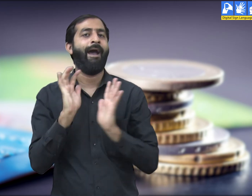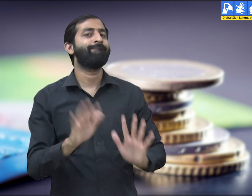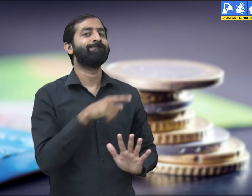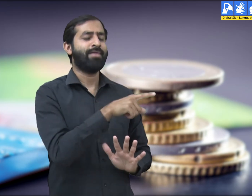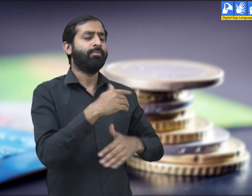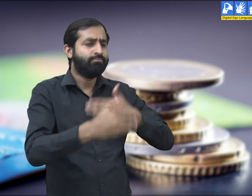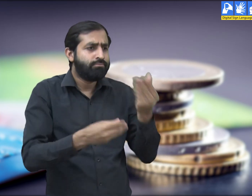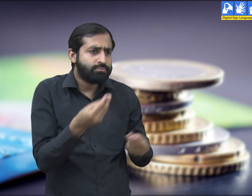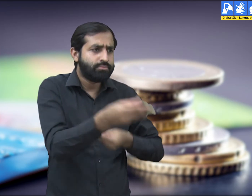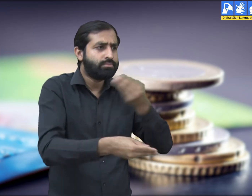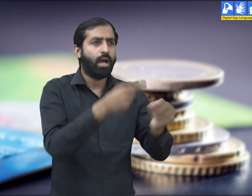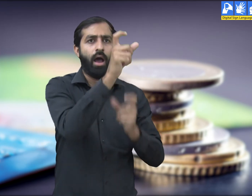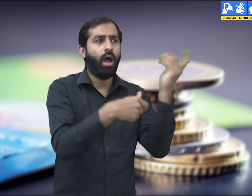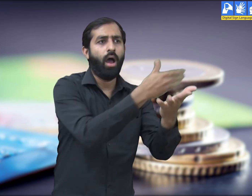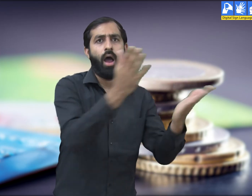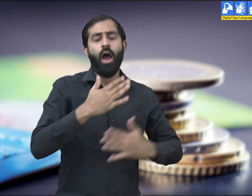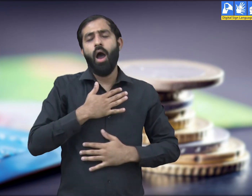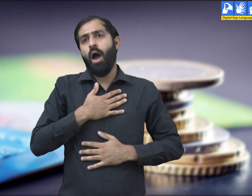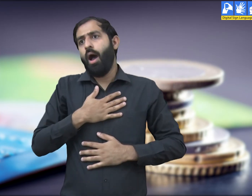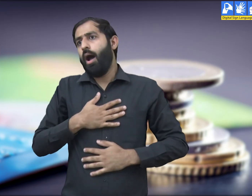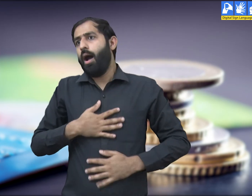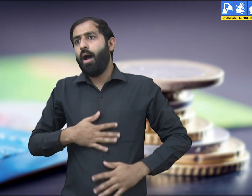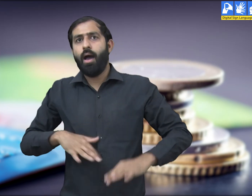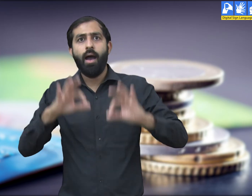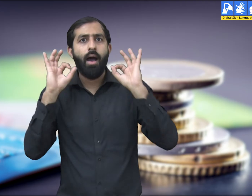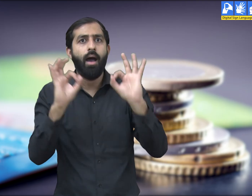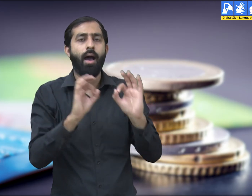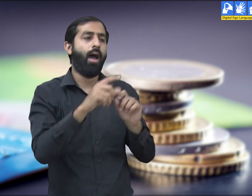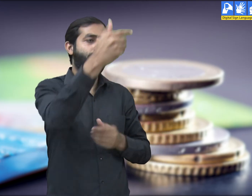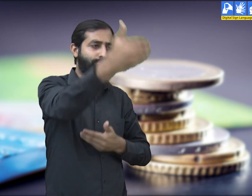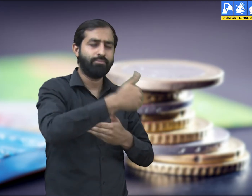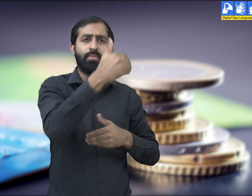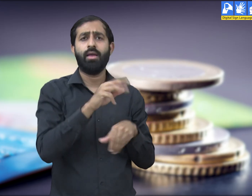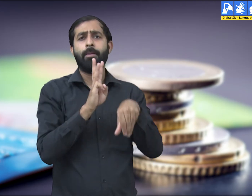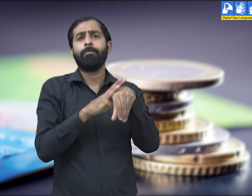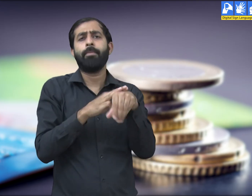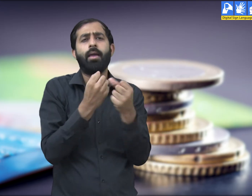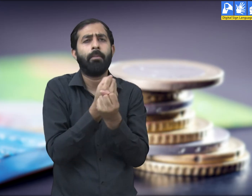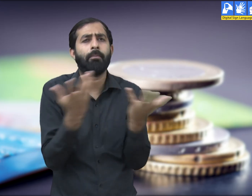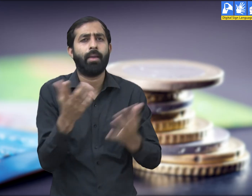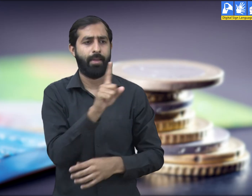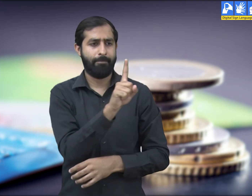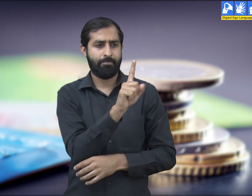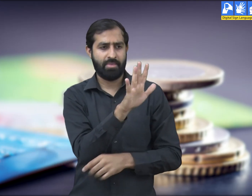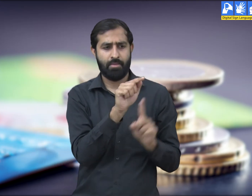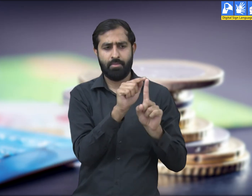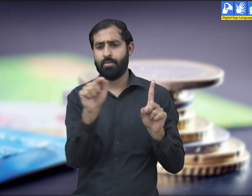The villagers meet their financial needs and are safe from debt. Traps. These groups have 15